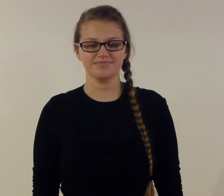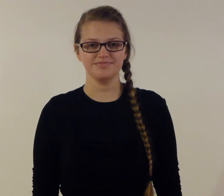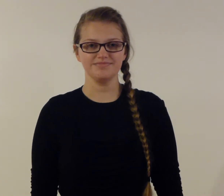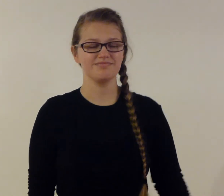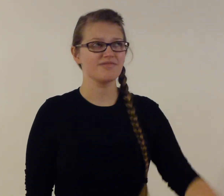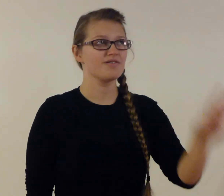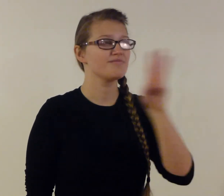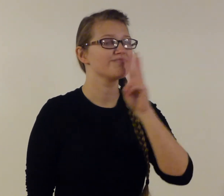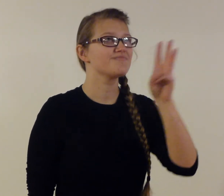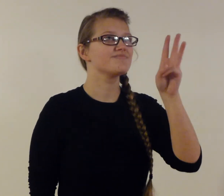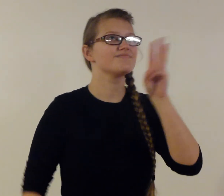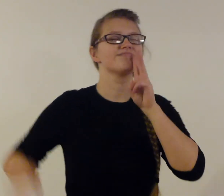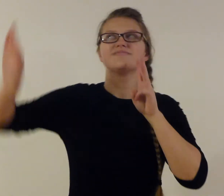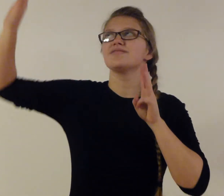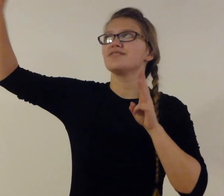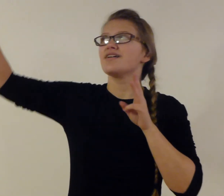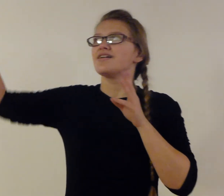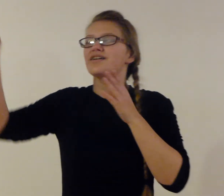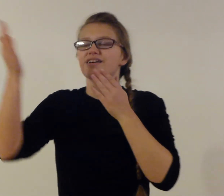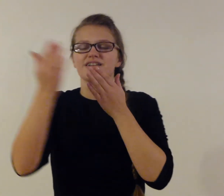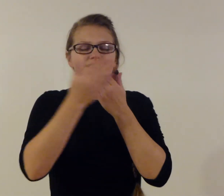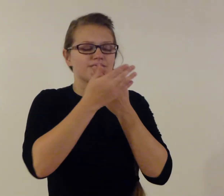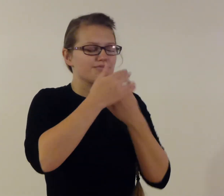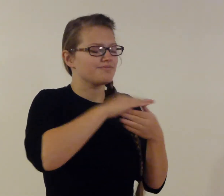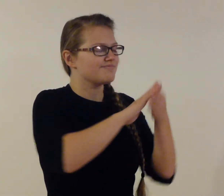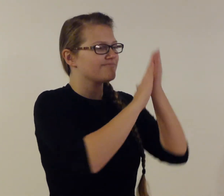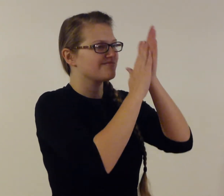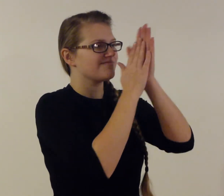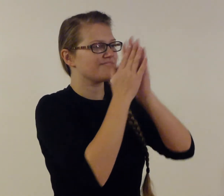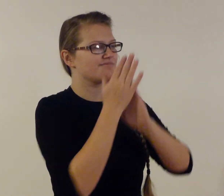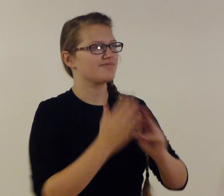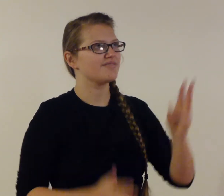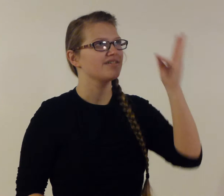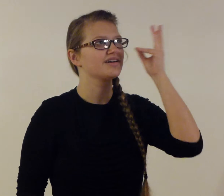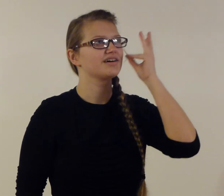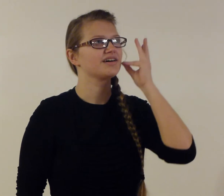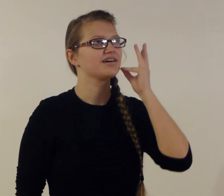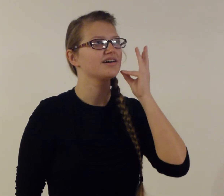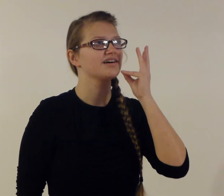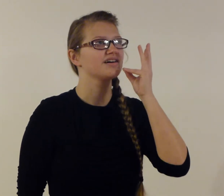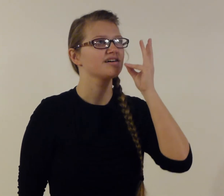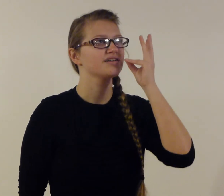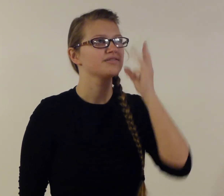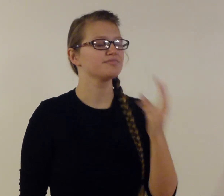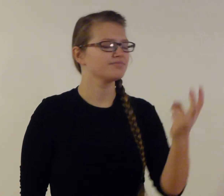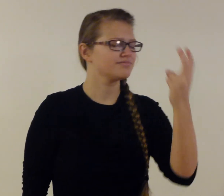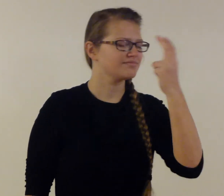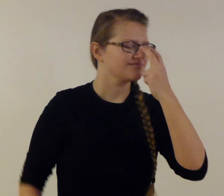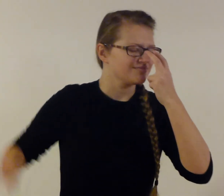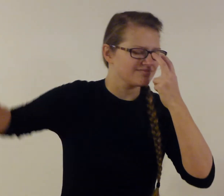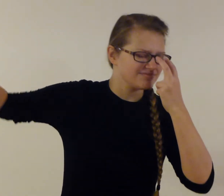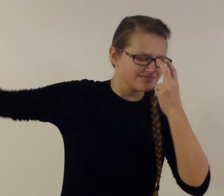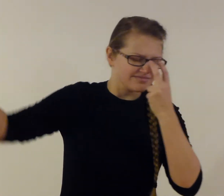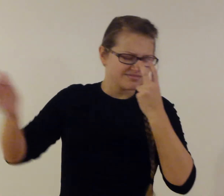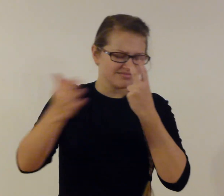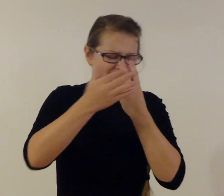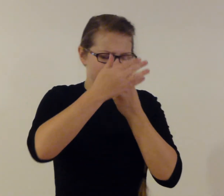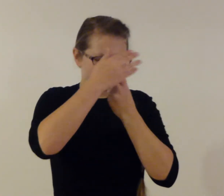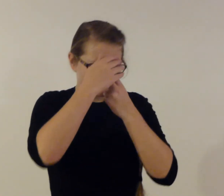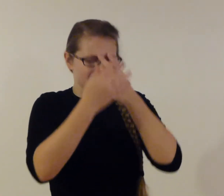Why have you turned into wine? Open the eyes of the blind